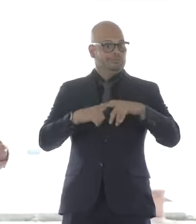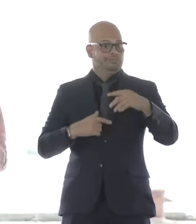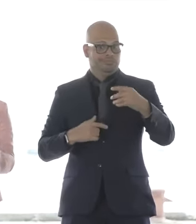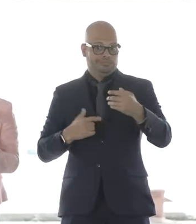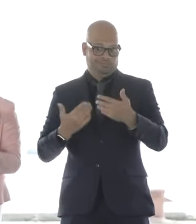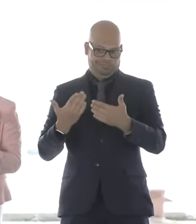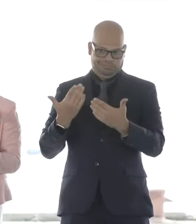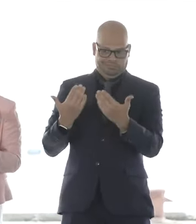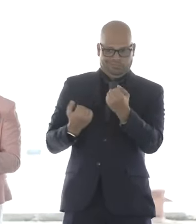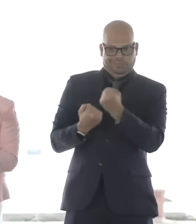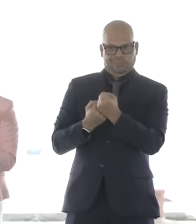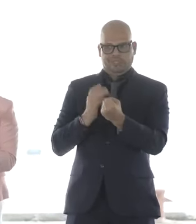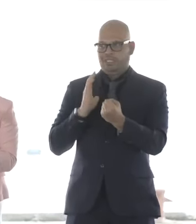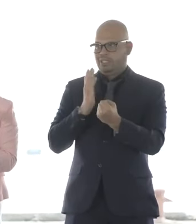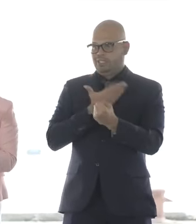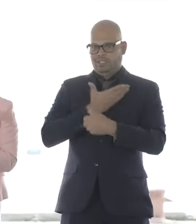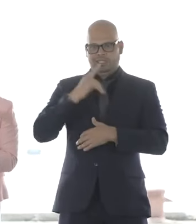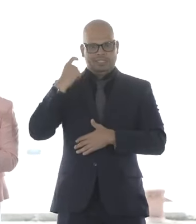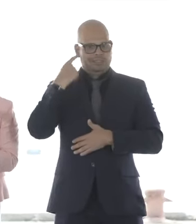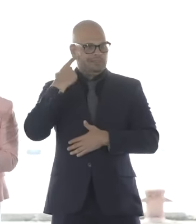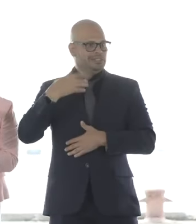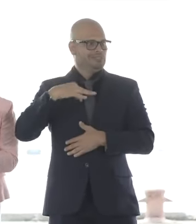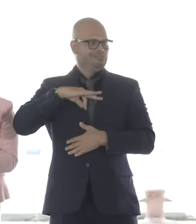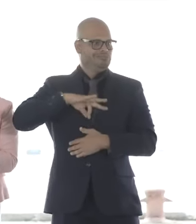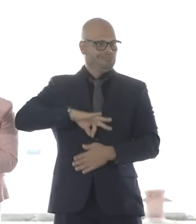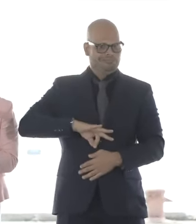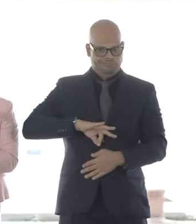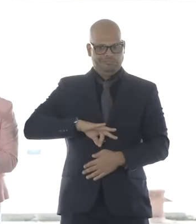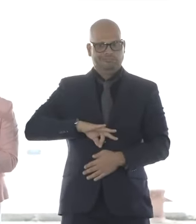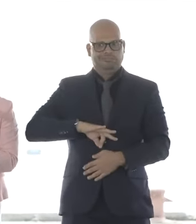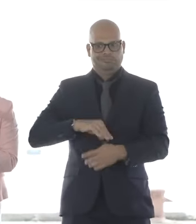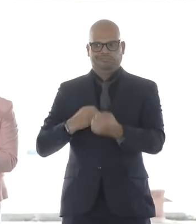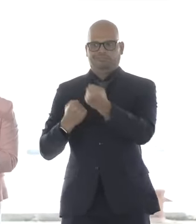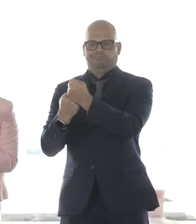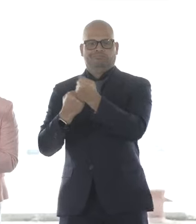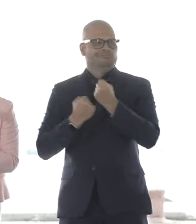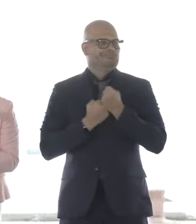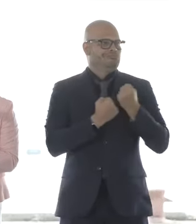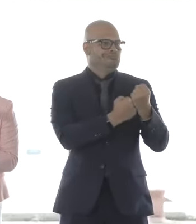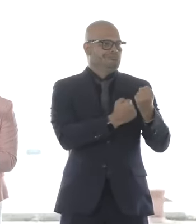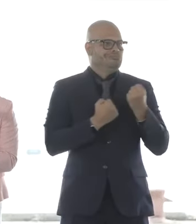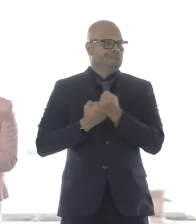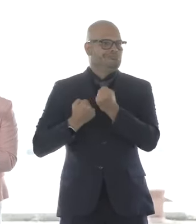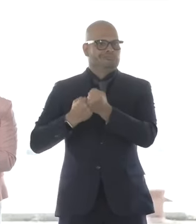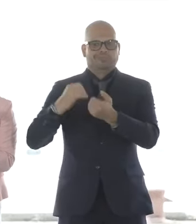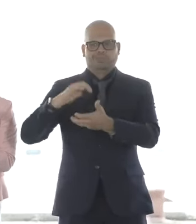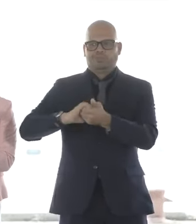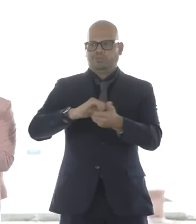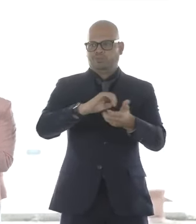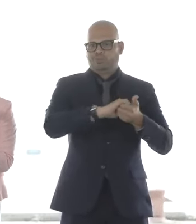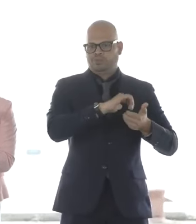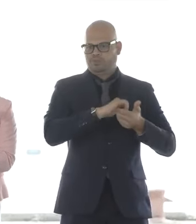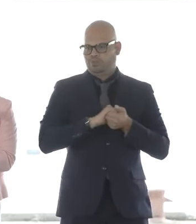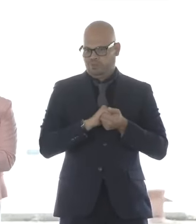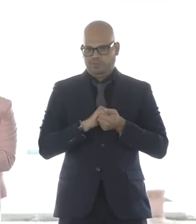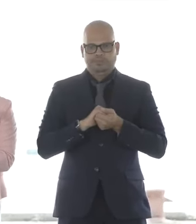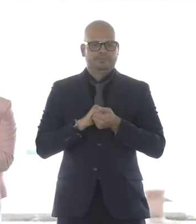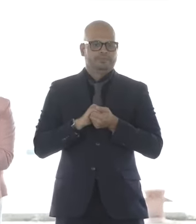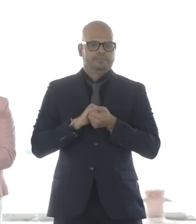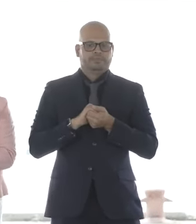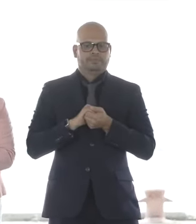our state will benefit from this great, great work. So it's just been a terrific partnership and I commend our brothers and sisters in labor.